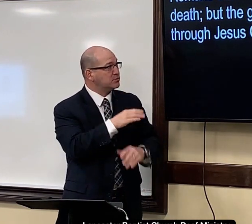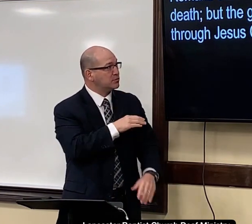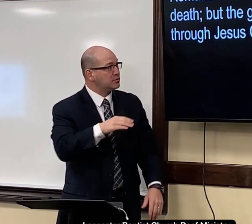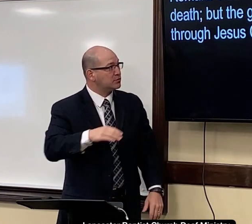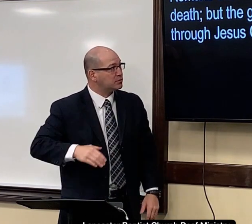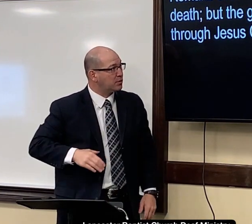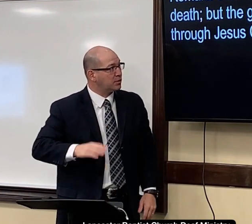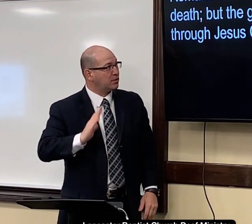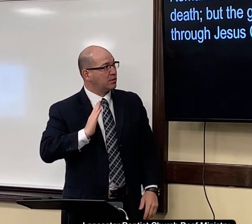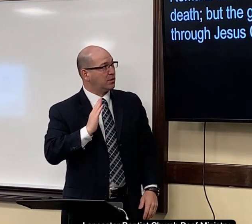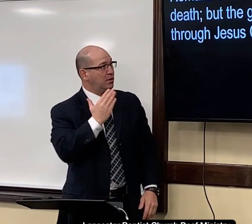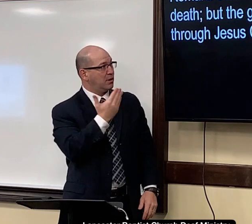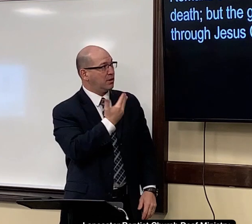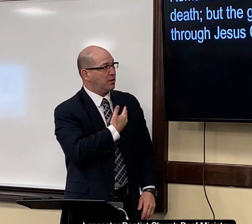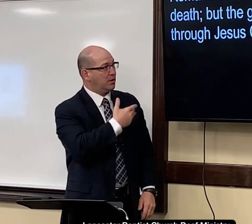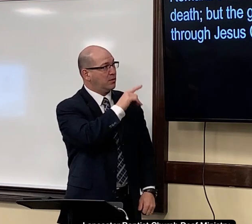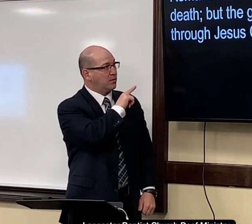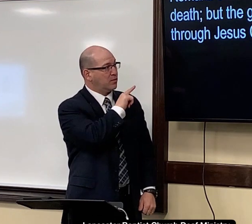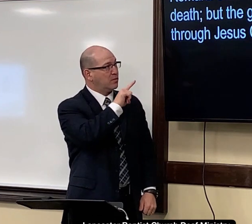Jesus Christ, our Lord.